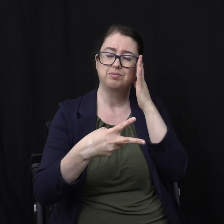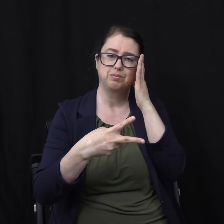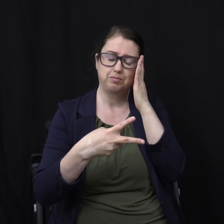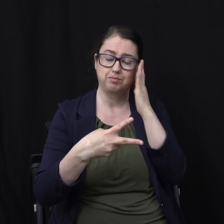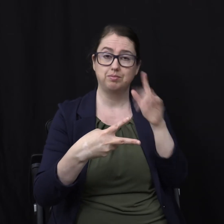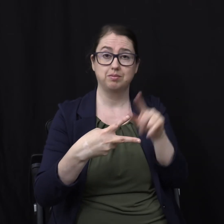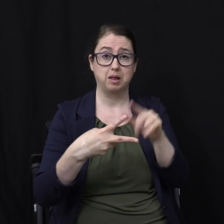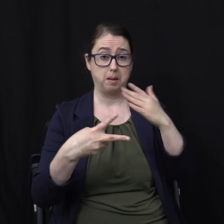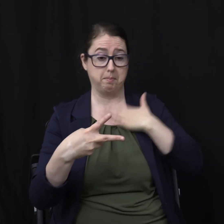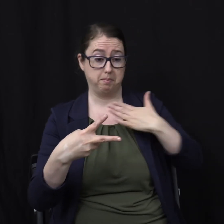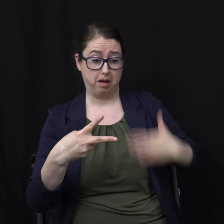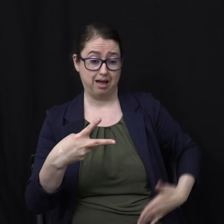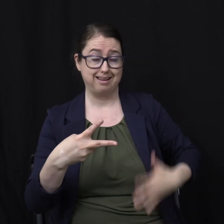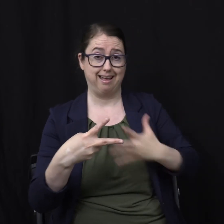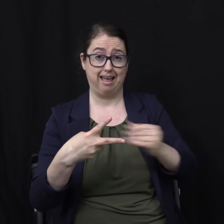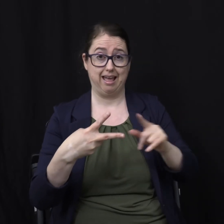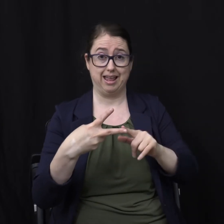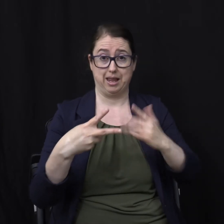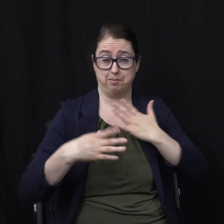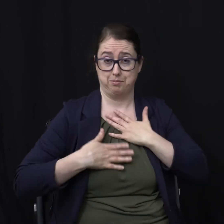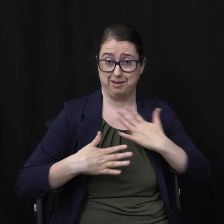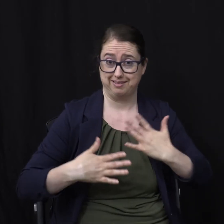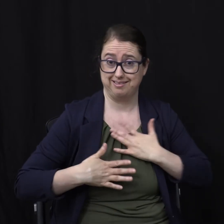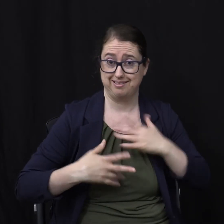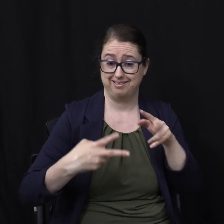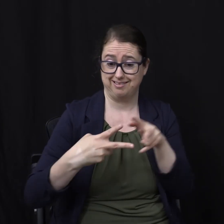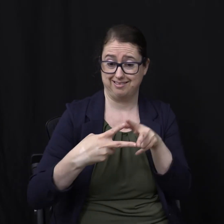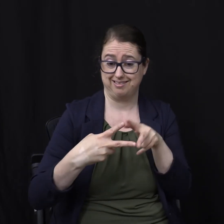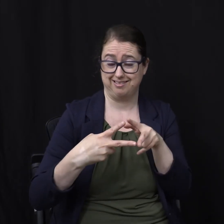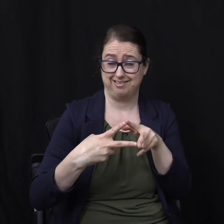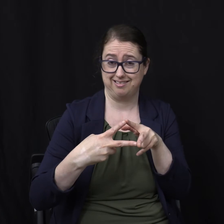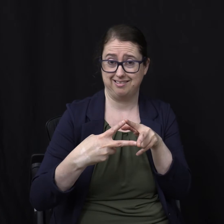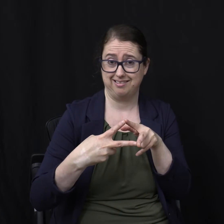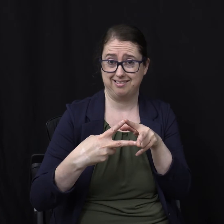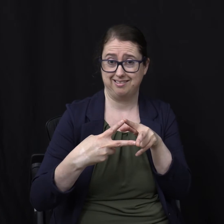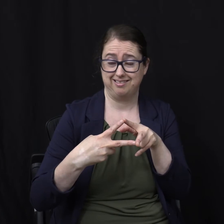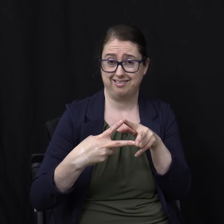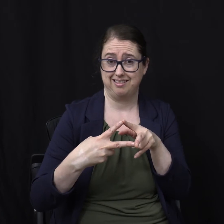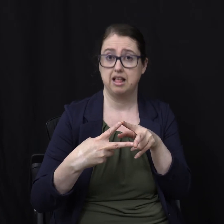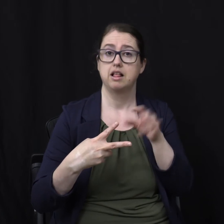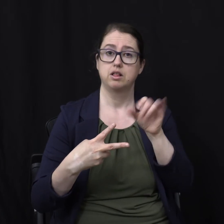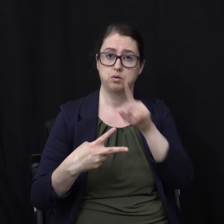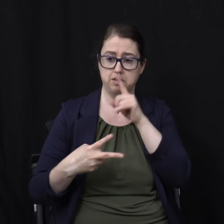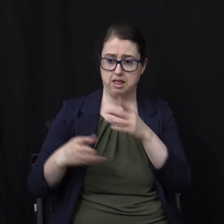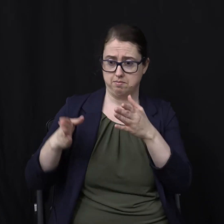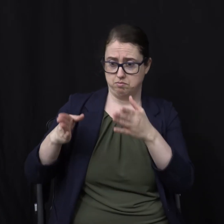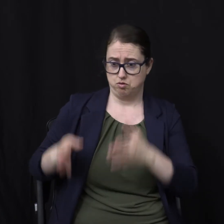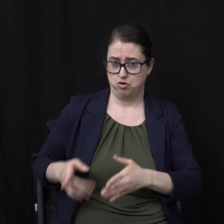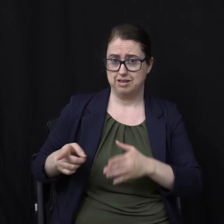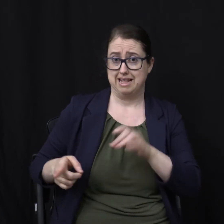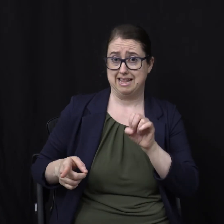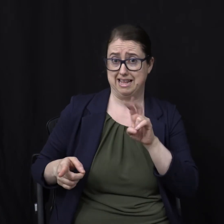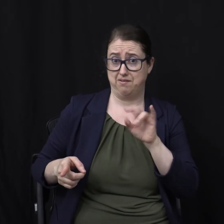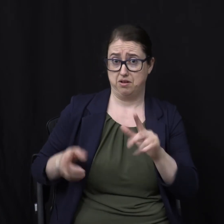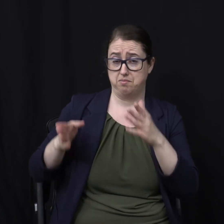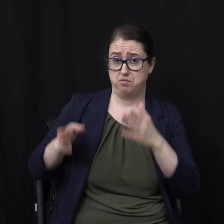Body and breath And so the body And the very living being That is the wicked person Is going to be